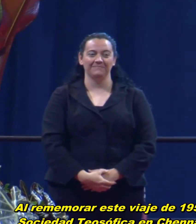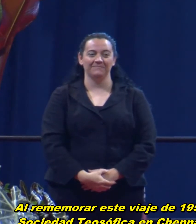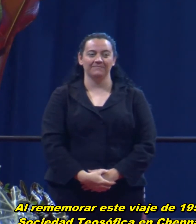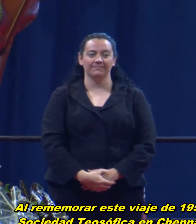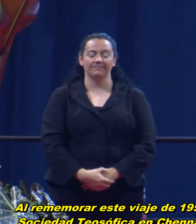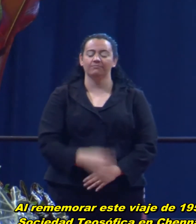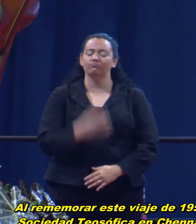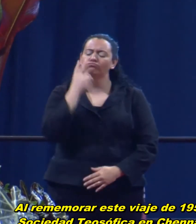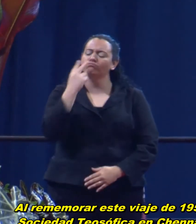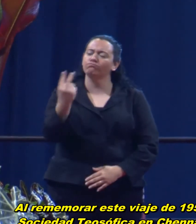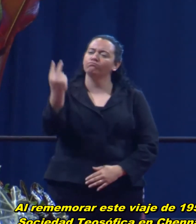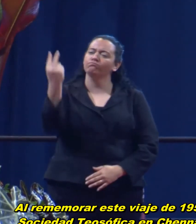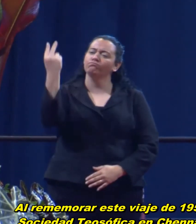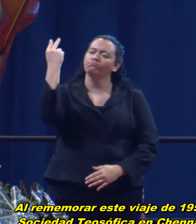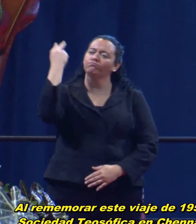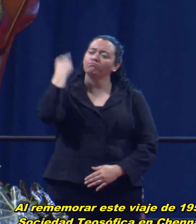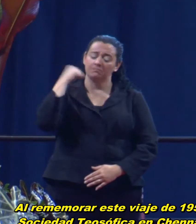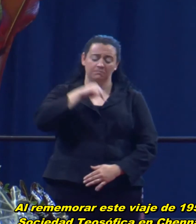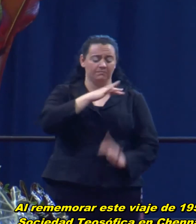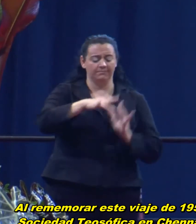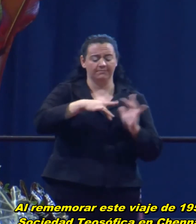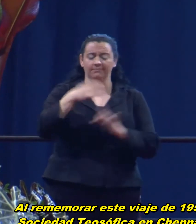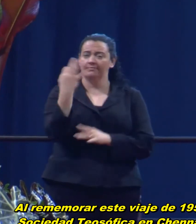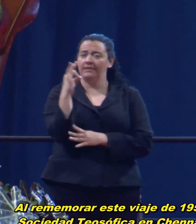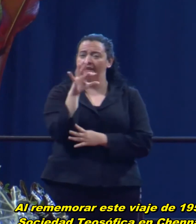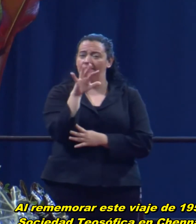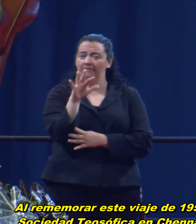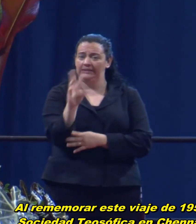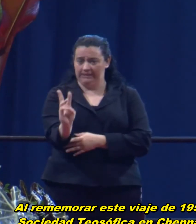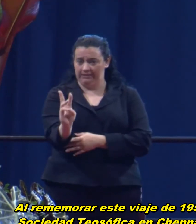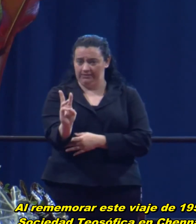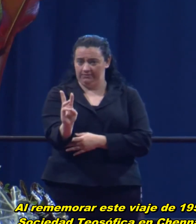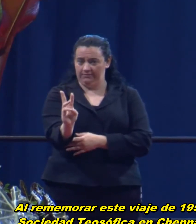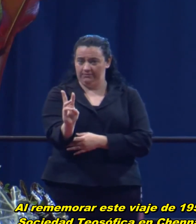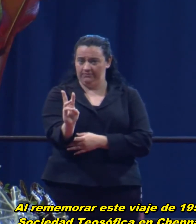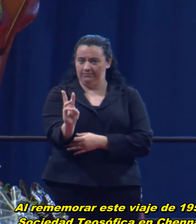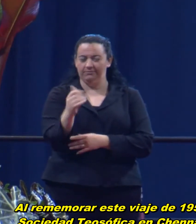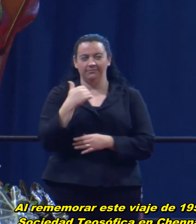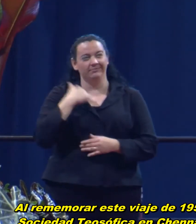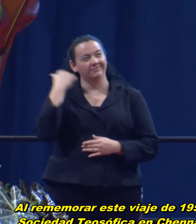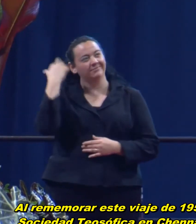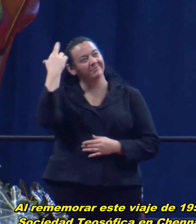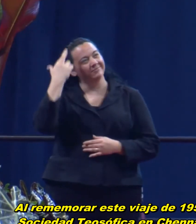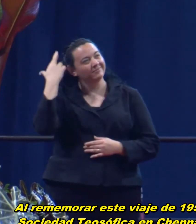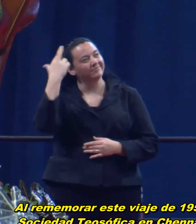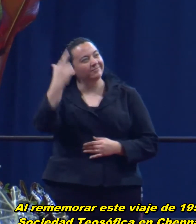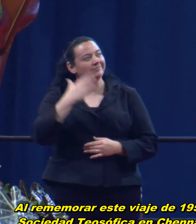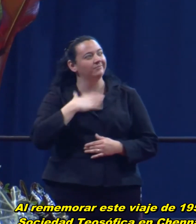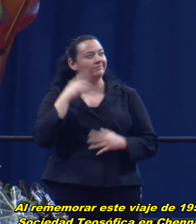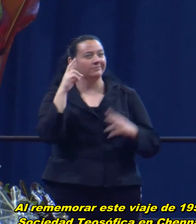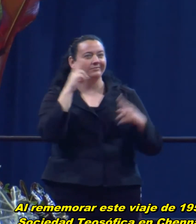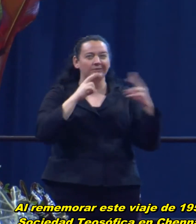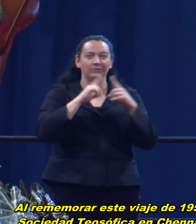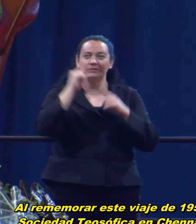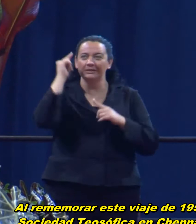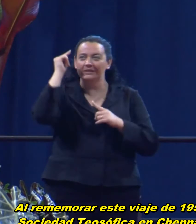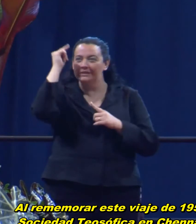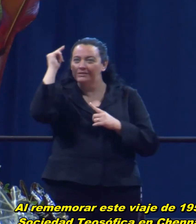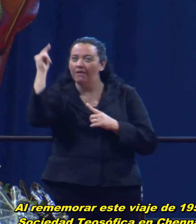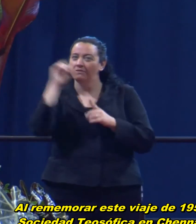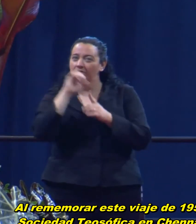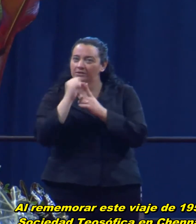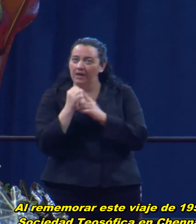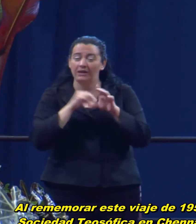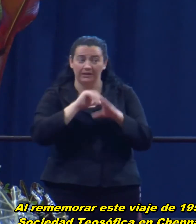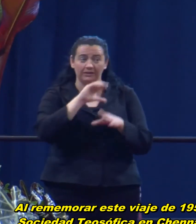He said, looking back on this trip in 1956, I realized that my visit to the Theosophical Society